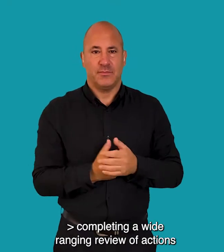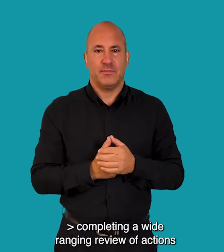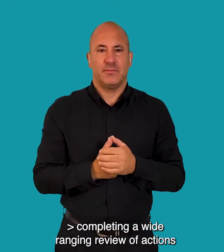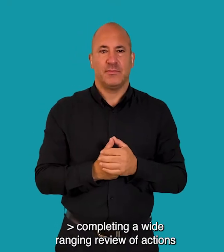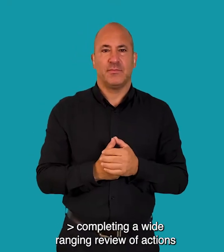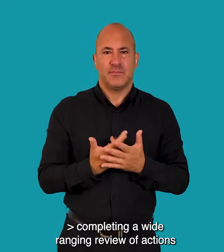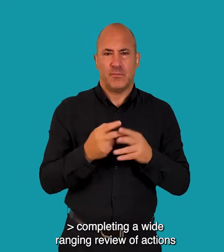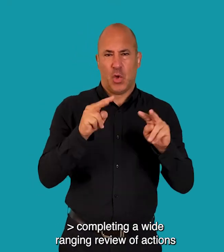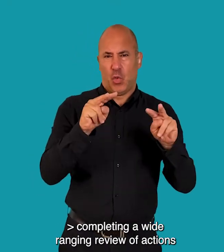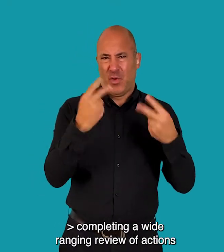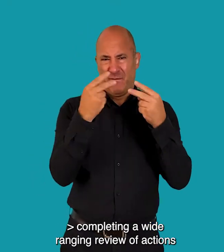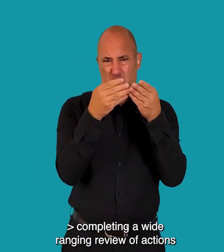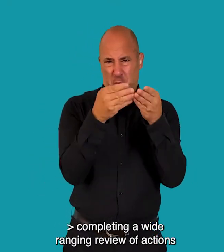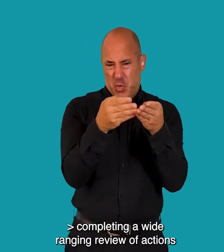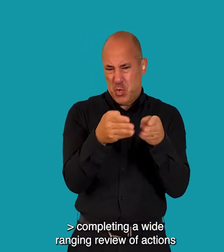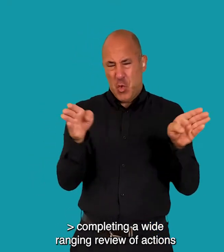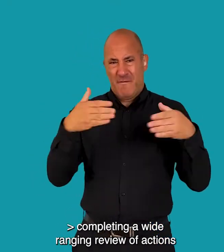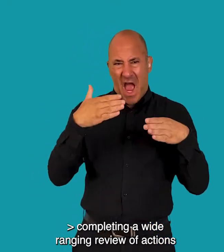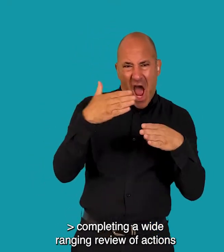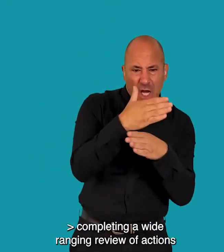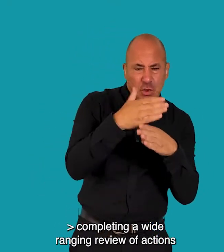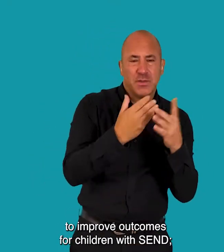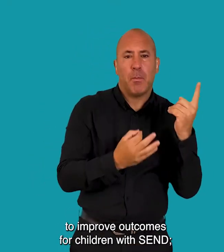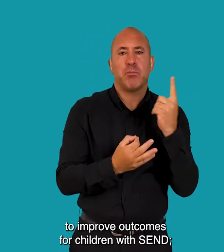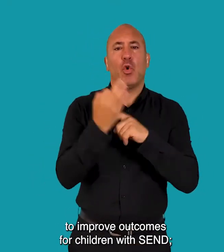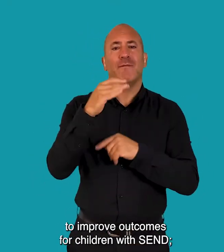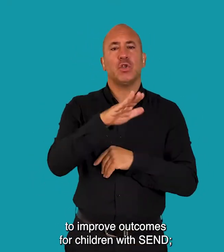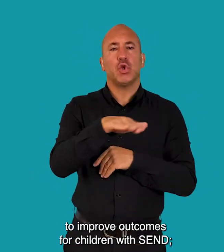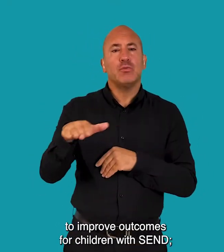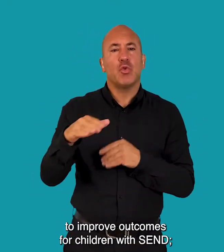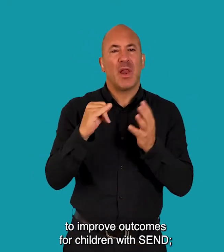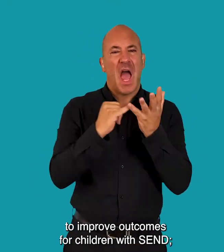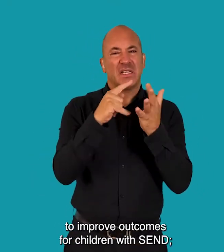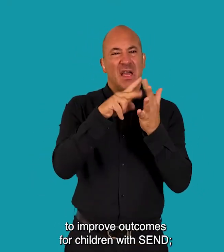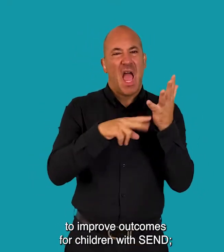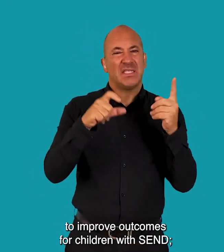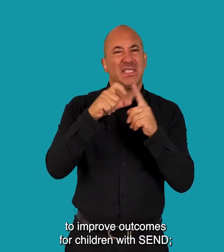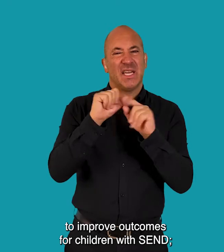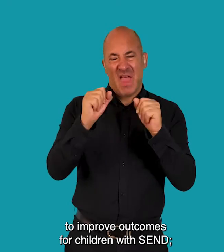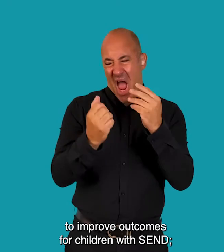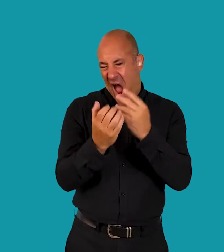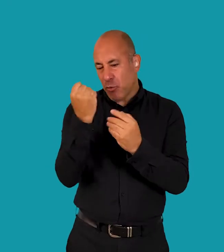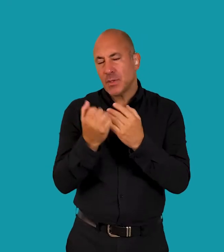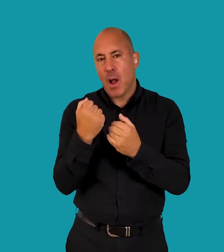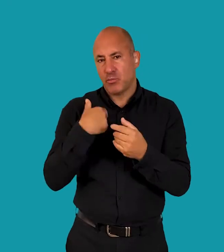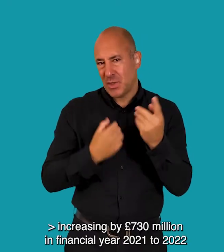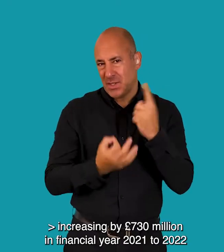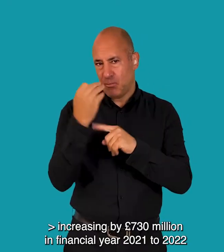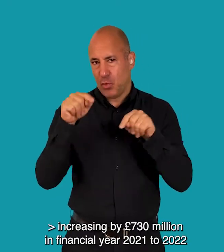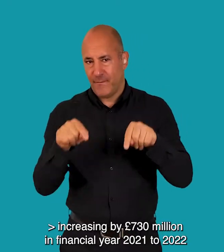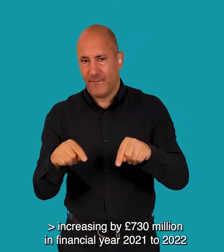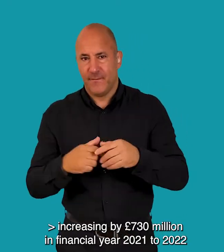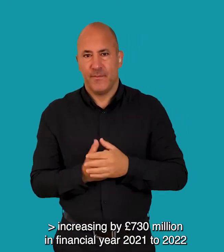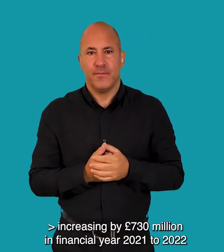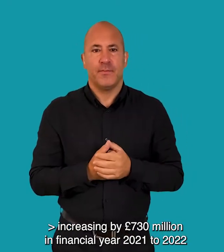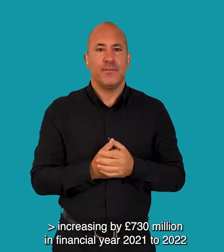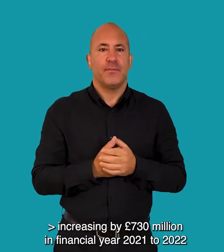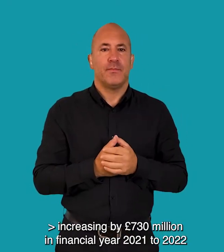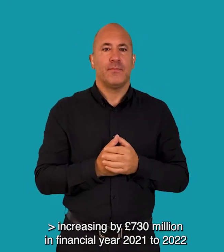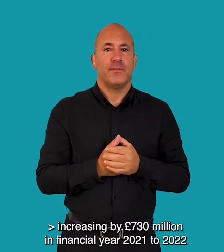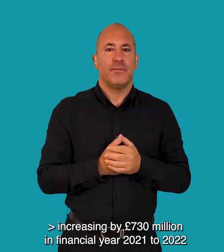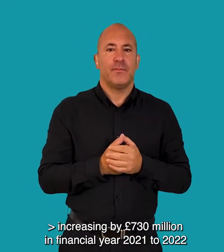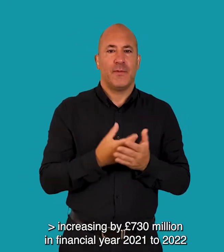Completing a wide-ranging review of actions to improve outcomes for children with SEND Increasing by